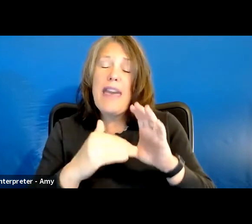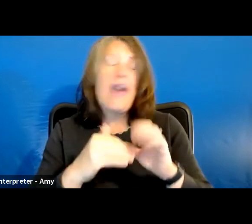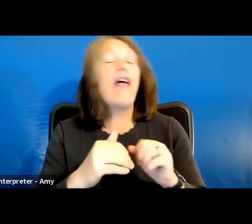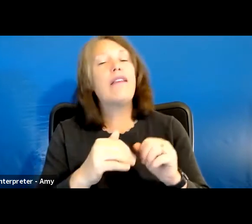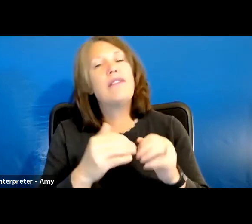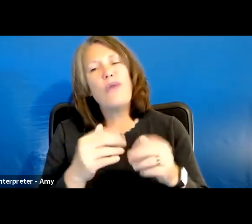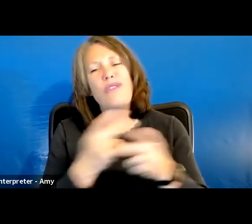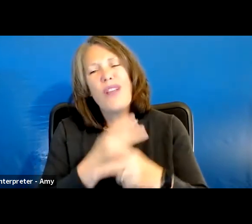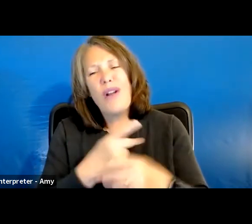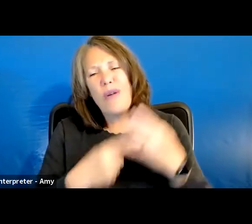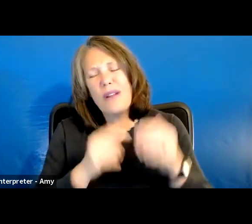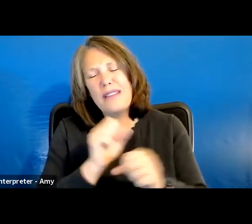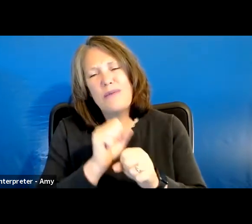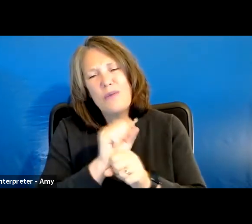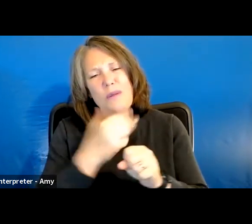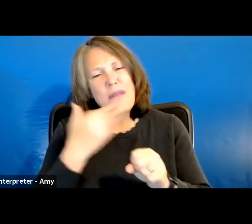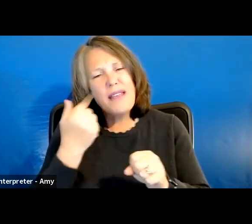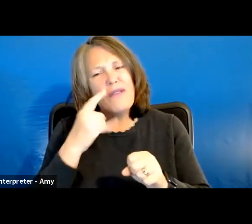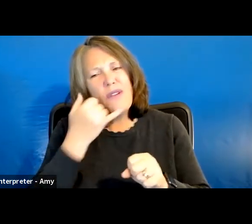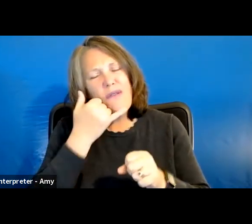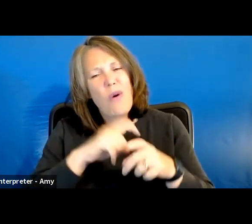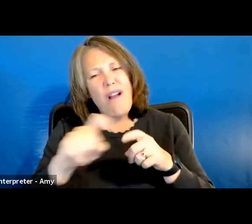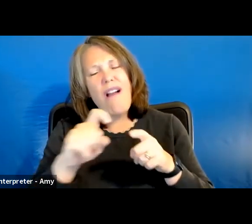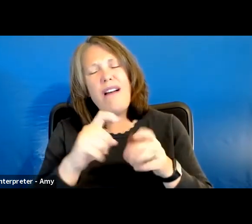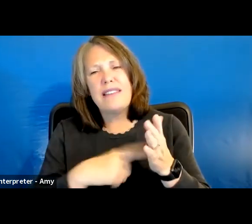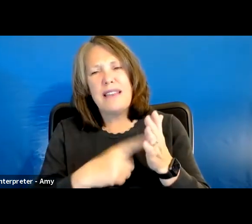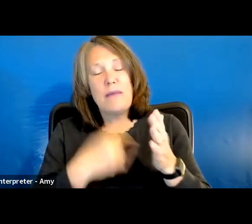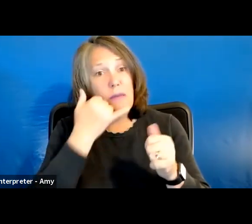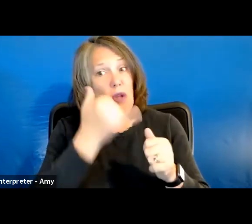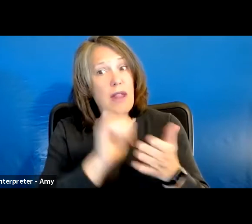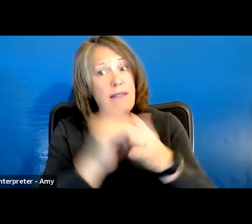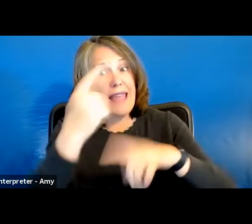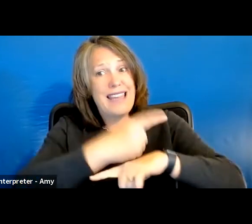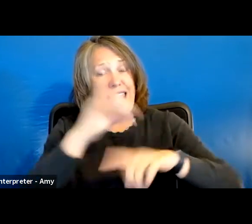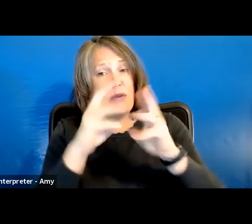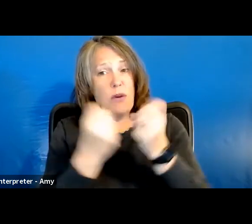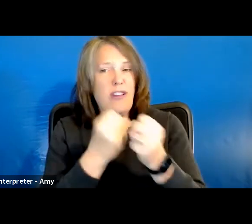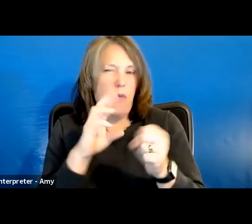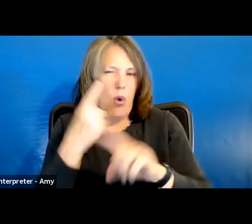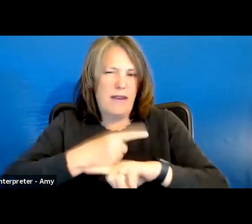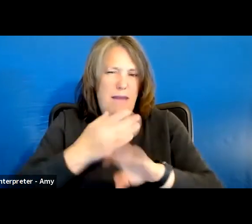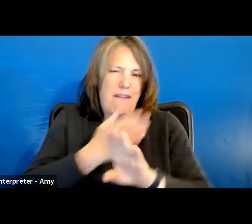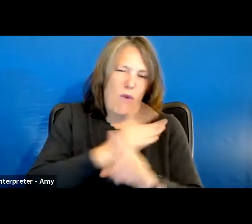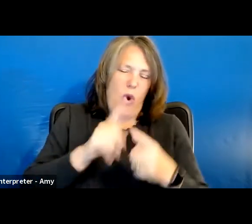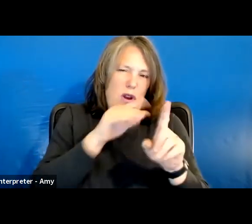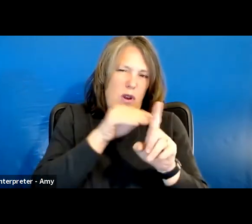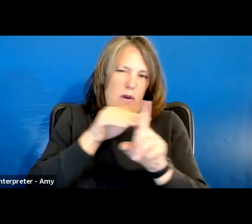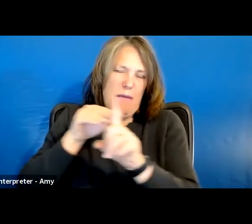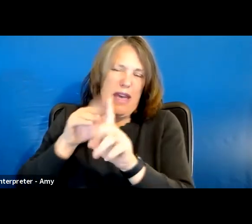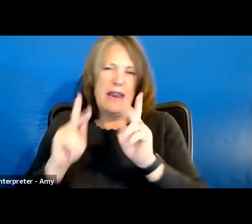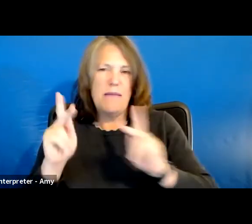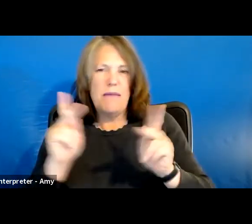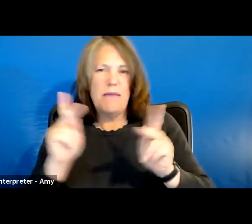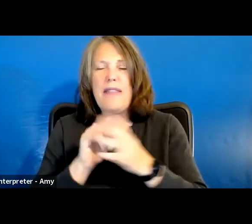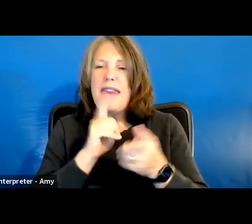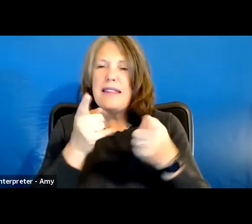best or phone calls, oftentimes calling the day of the workshop or the day before to remind people that